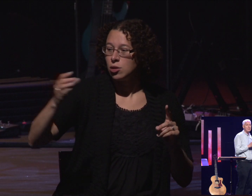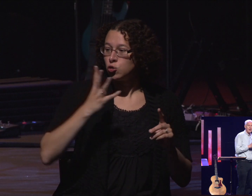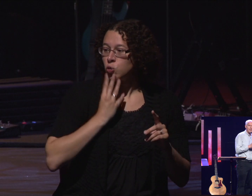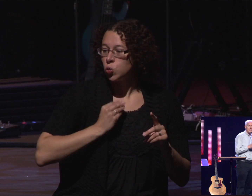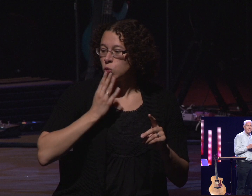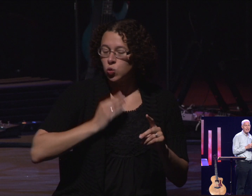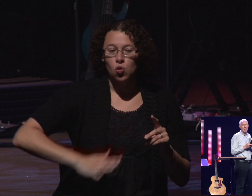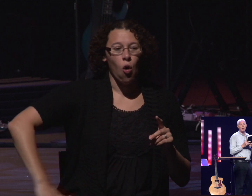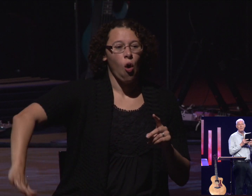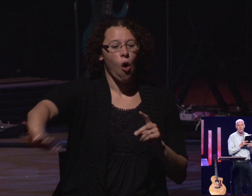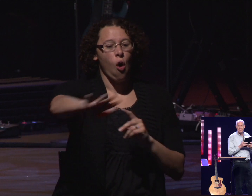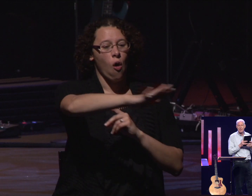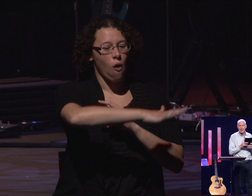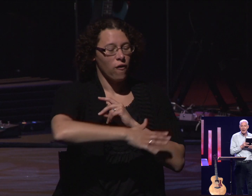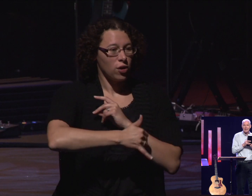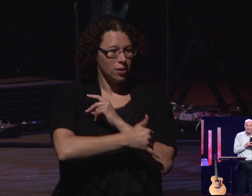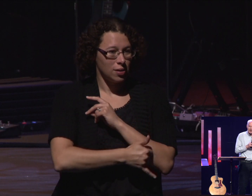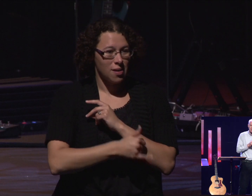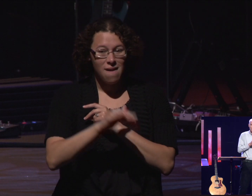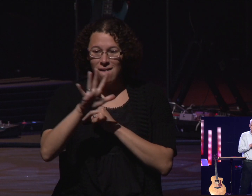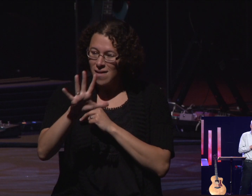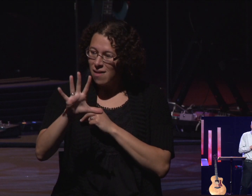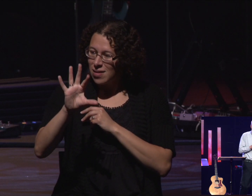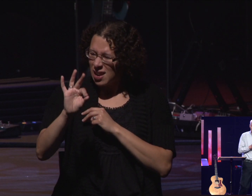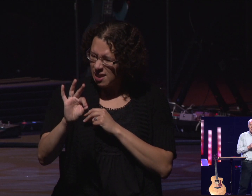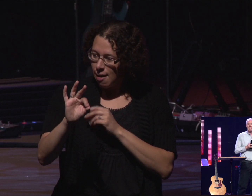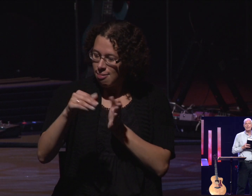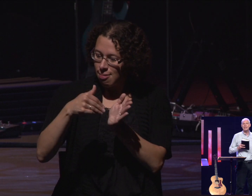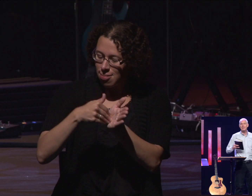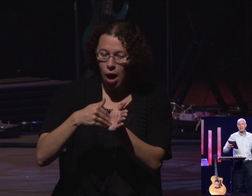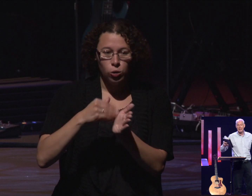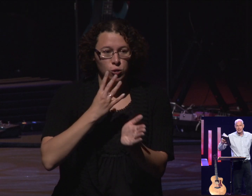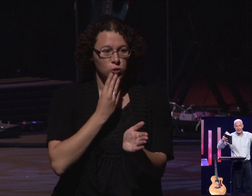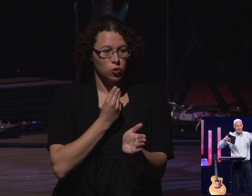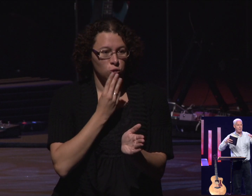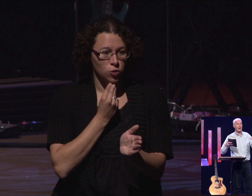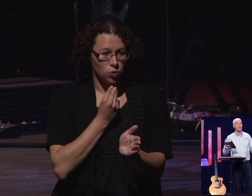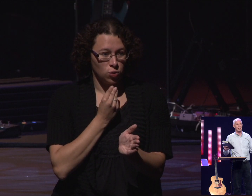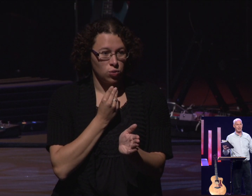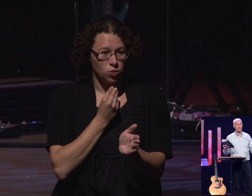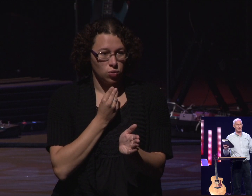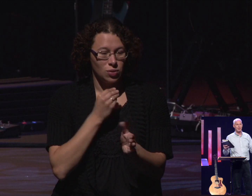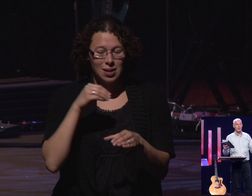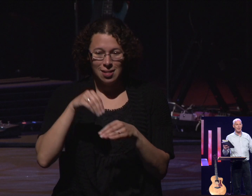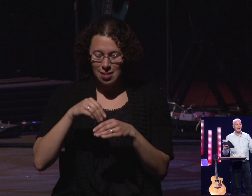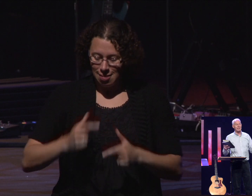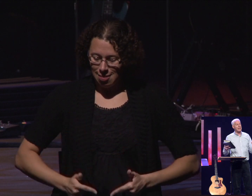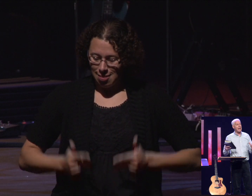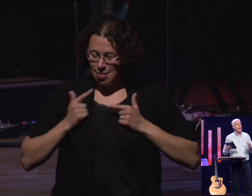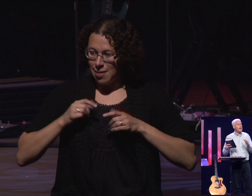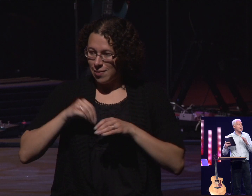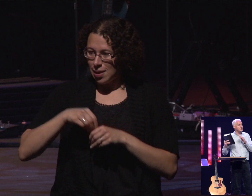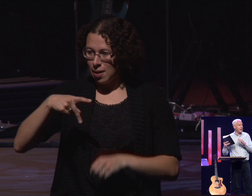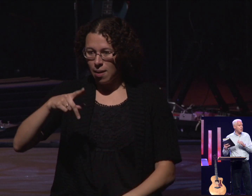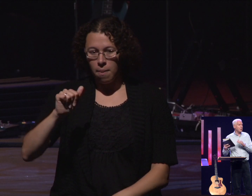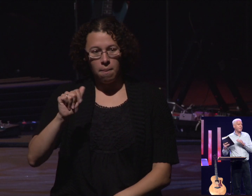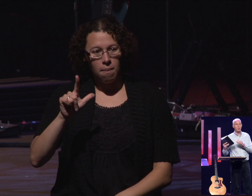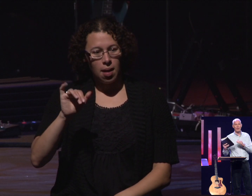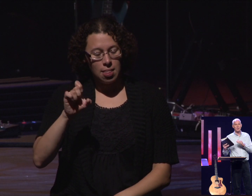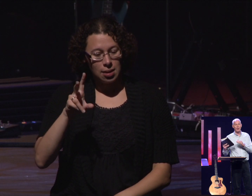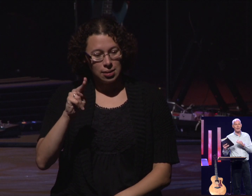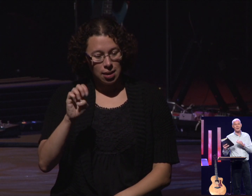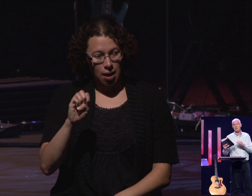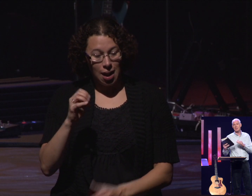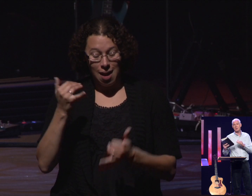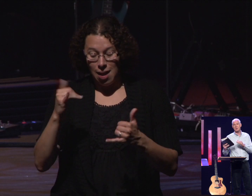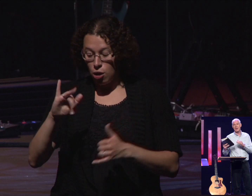1917, there were 59,000 Jews that lived in that land of Palestine. And today, in January of